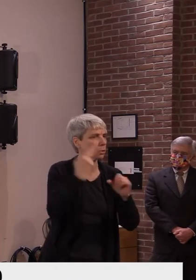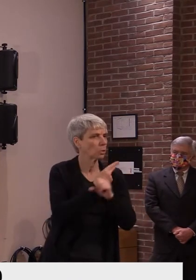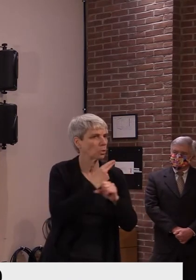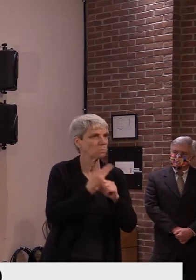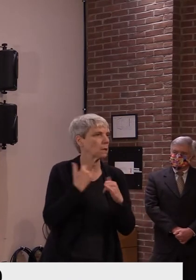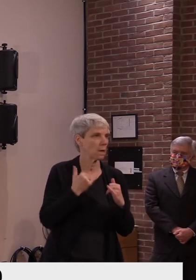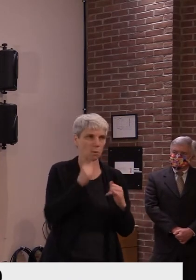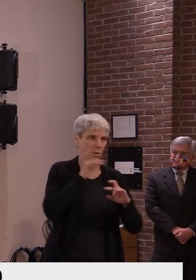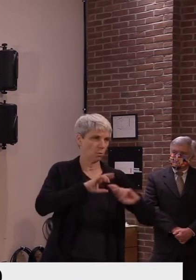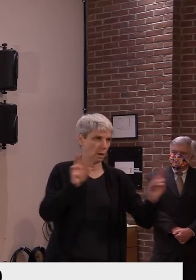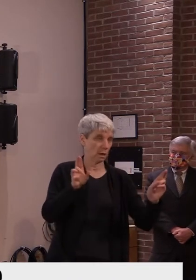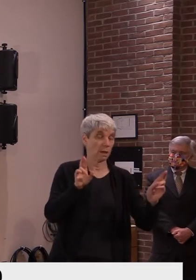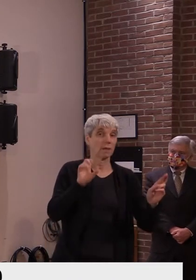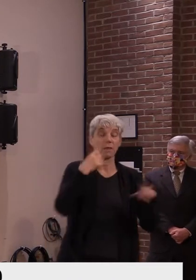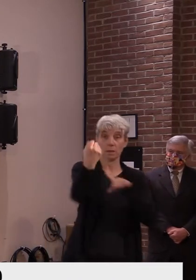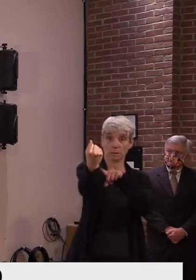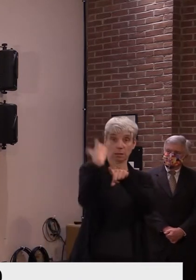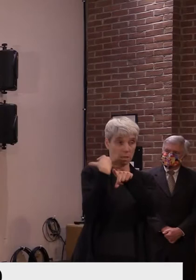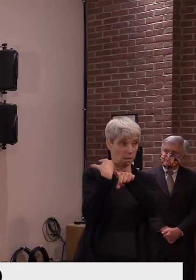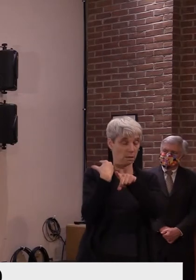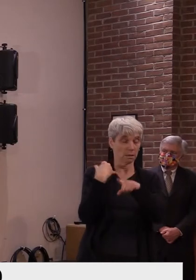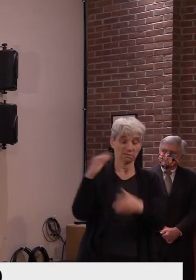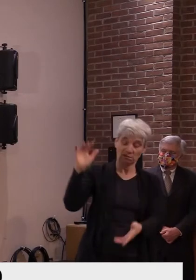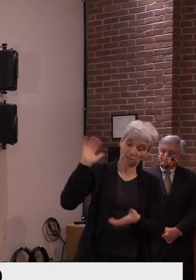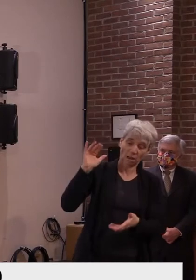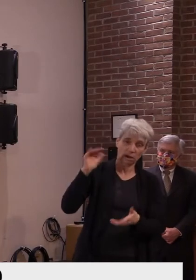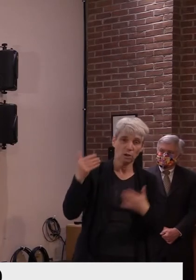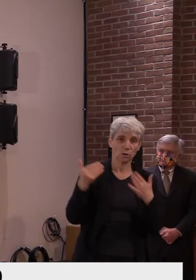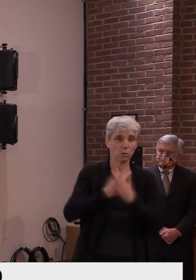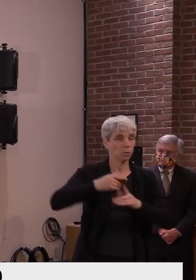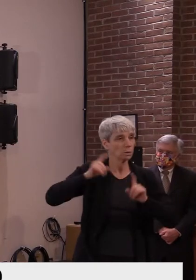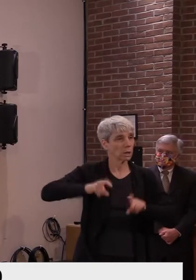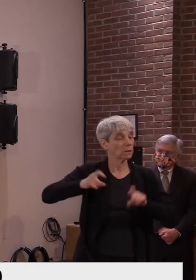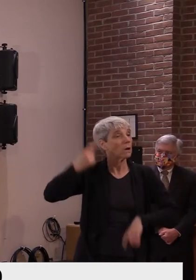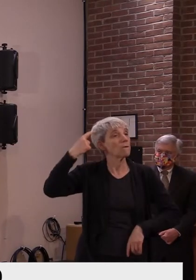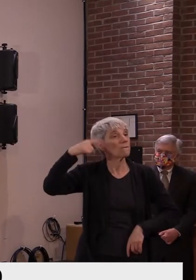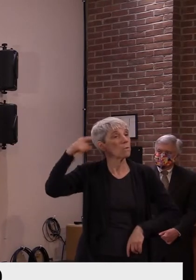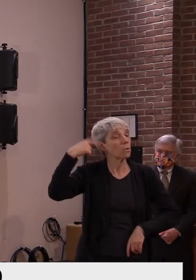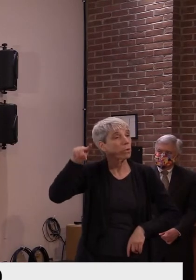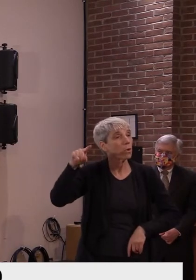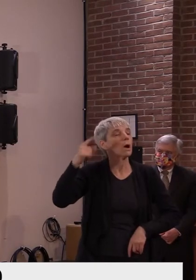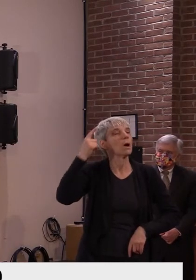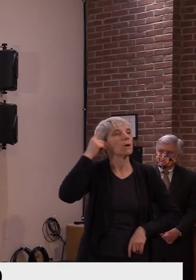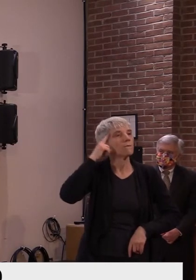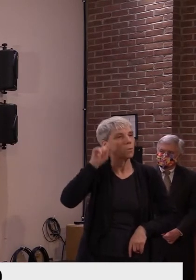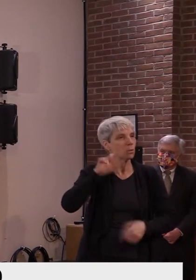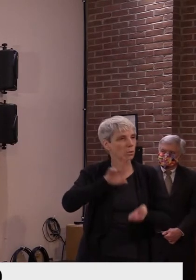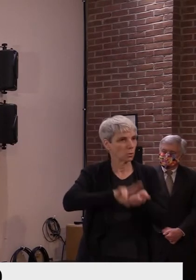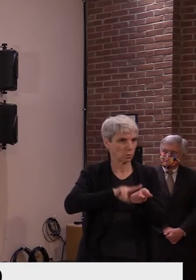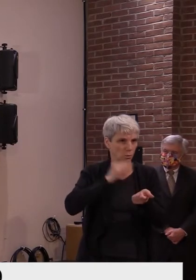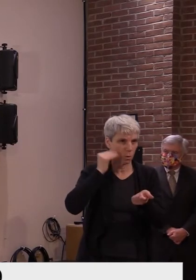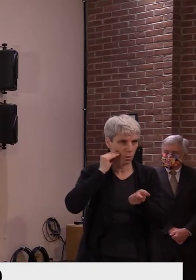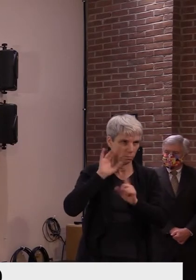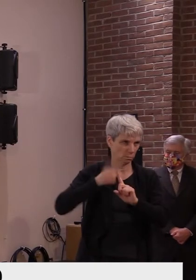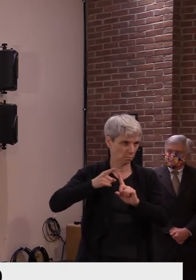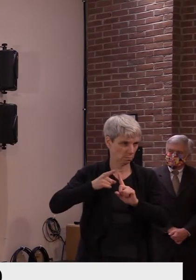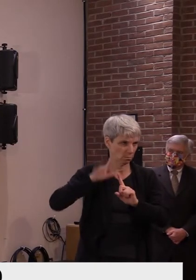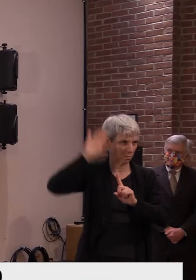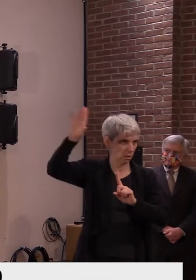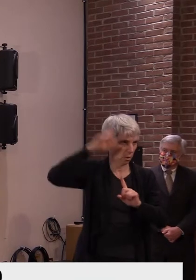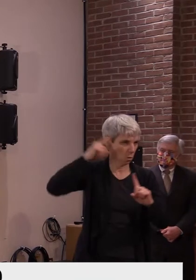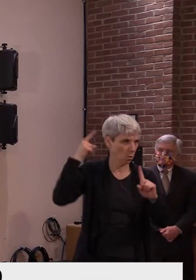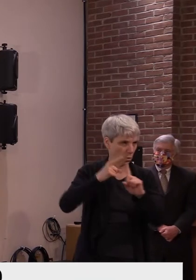with the key purpose of being long-term care facility directed, uh,